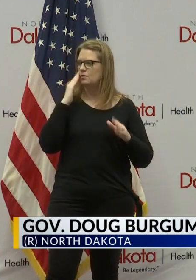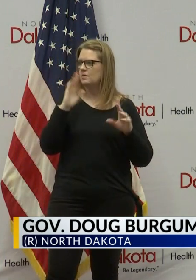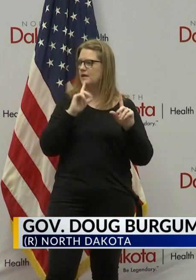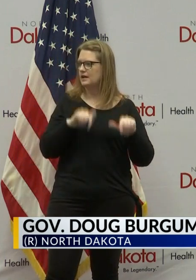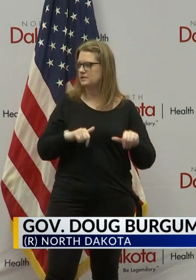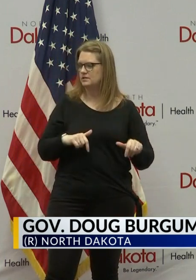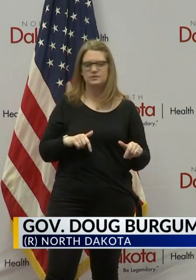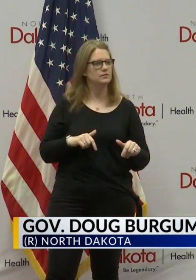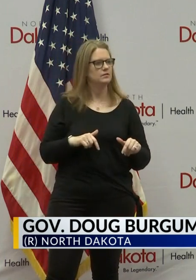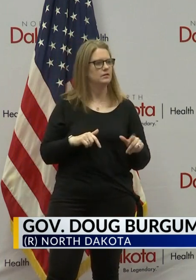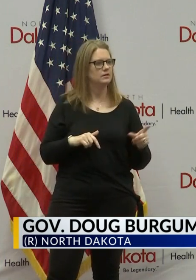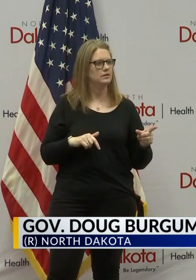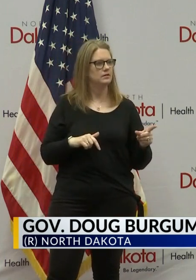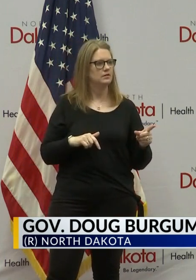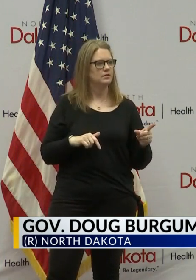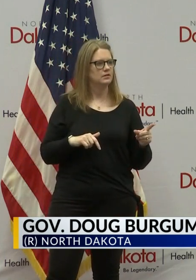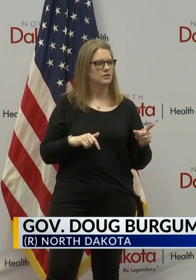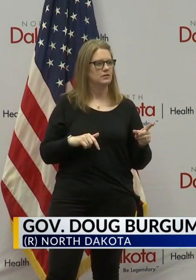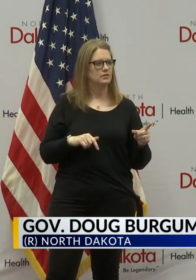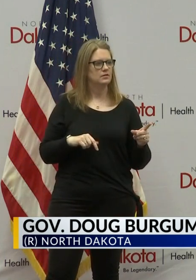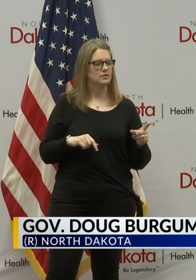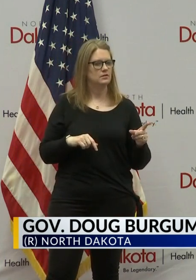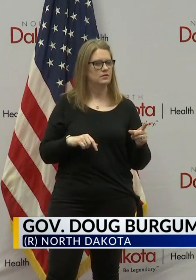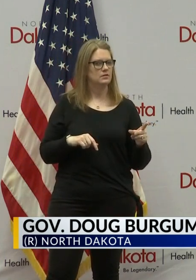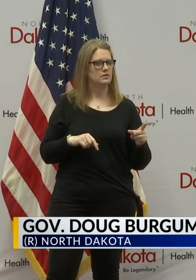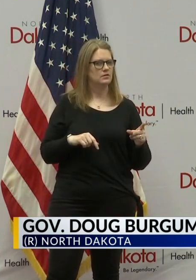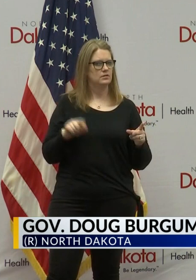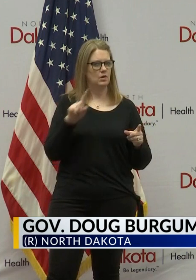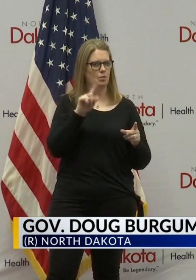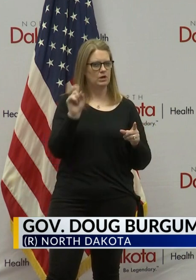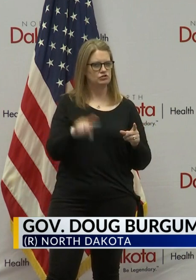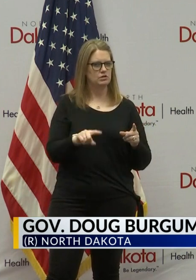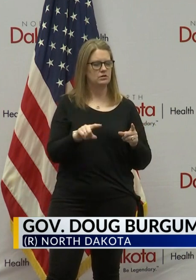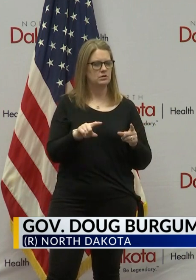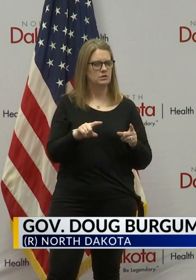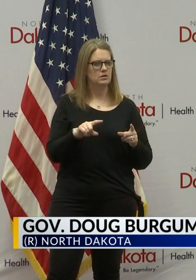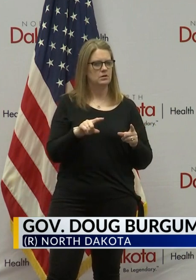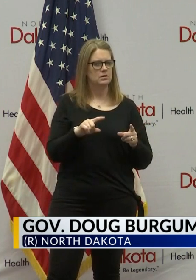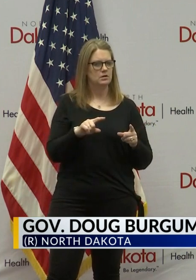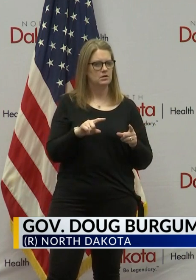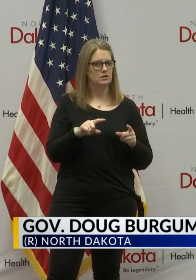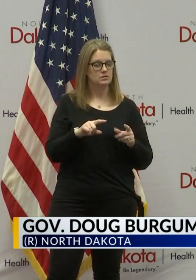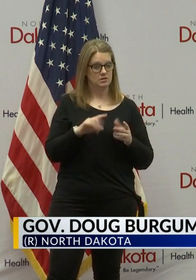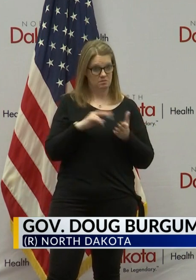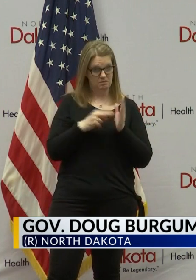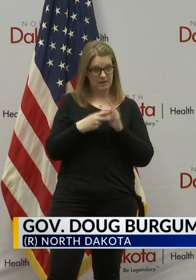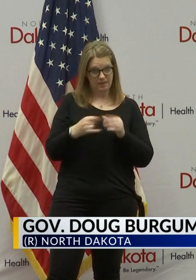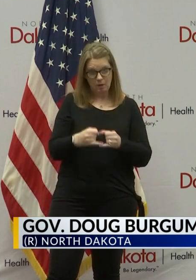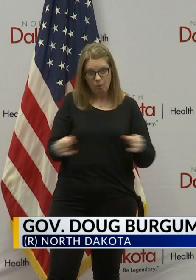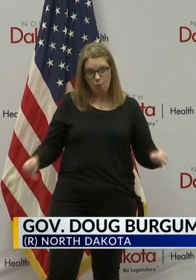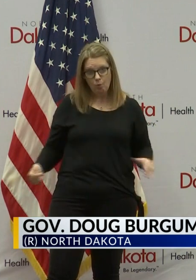but I want to make sure I can confirm. And the question was, does it apply to people that live with them?